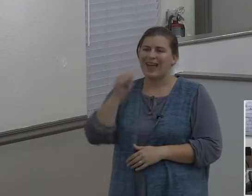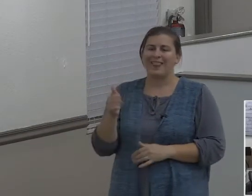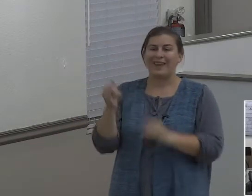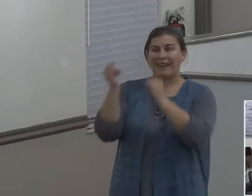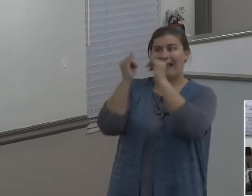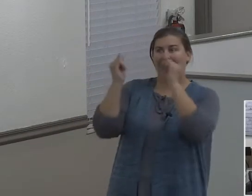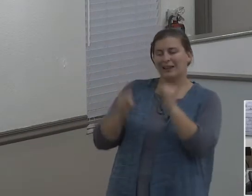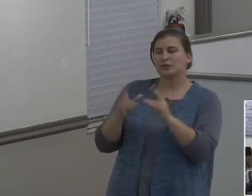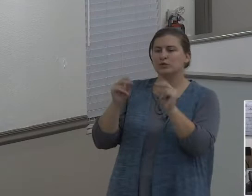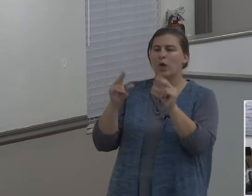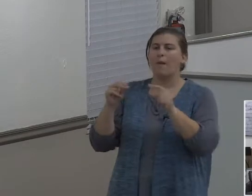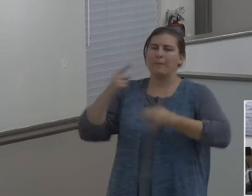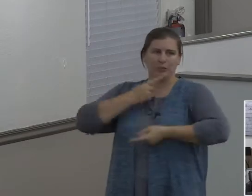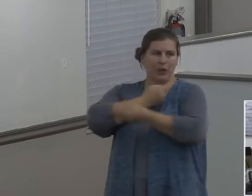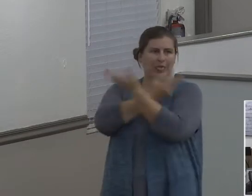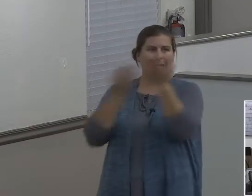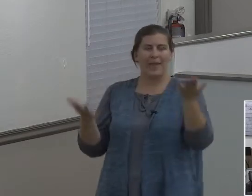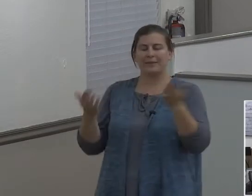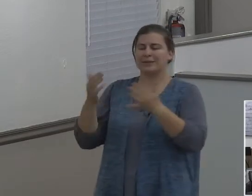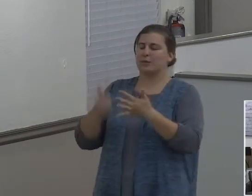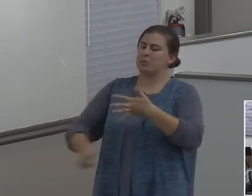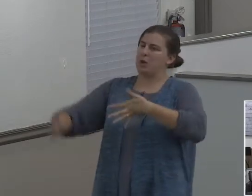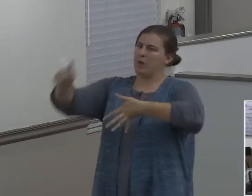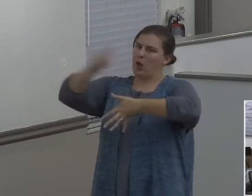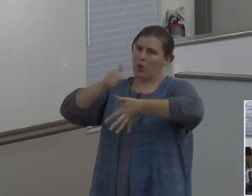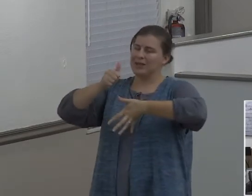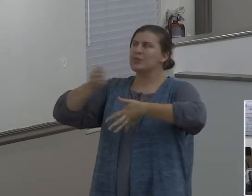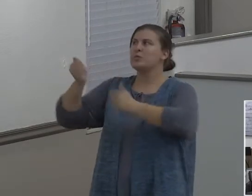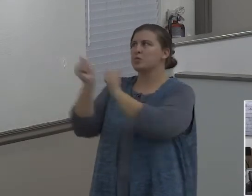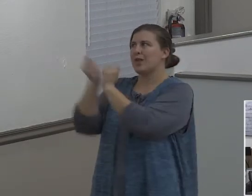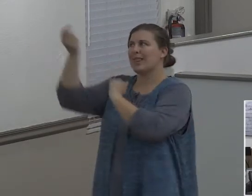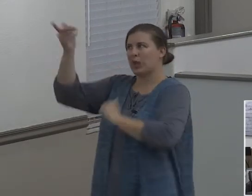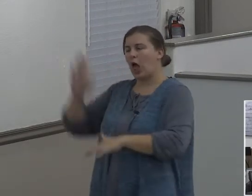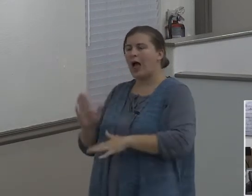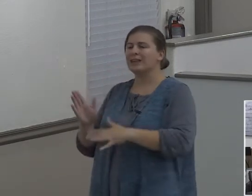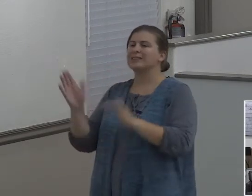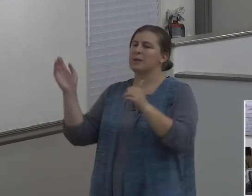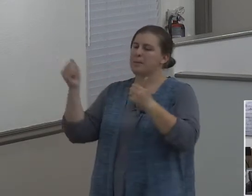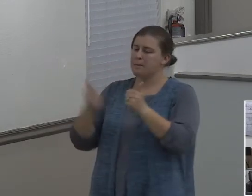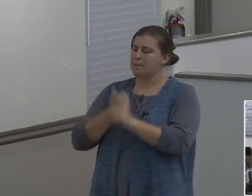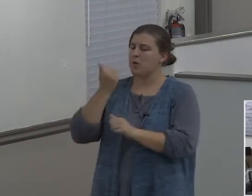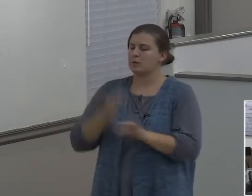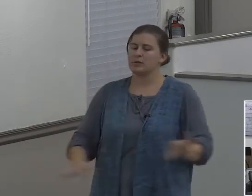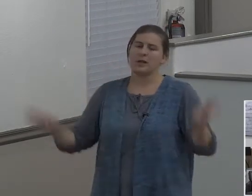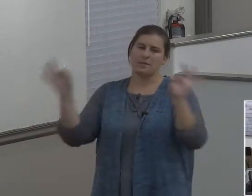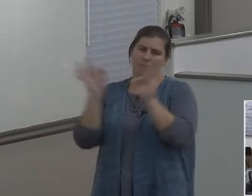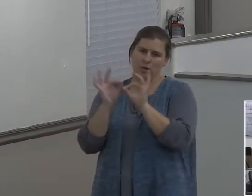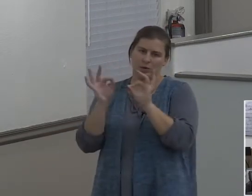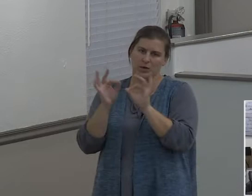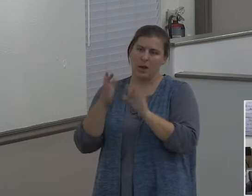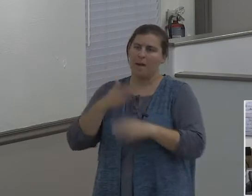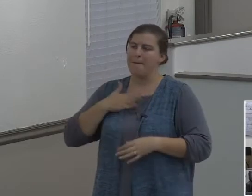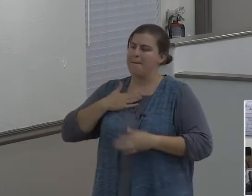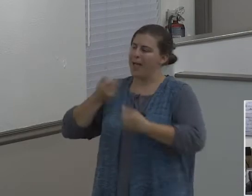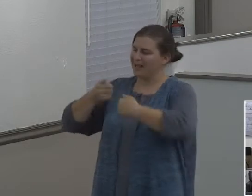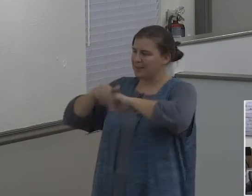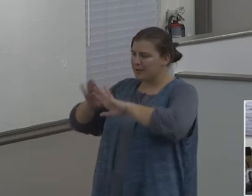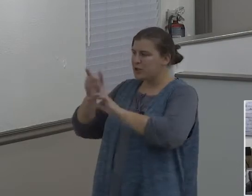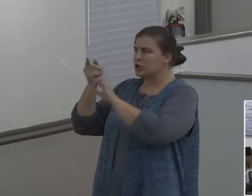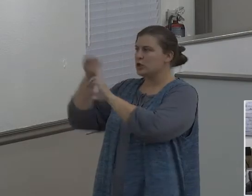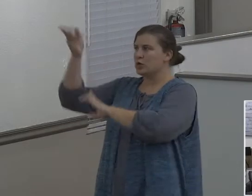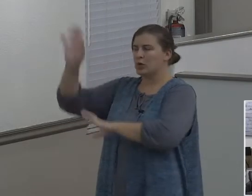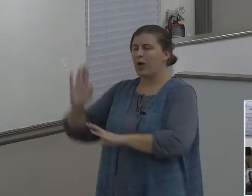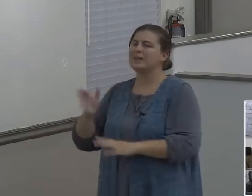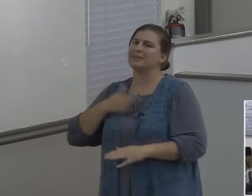of his priorities. My relationship to God is my priority. My submission to God is my priority.